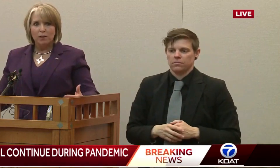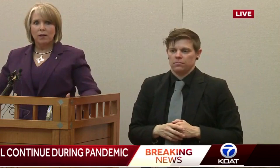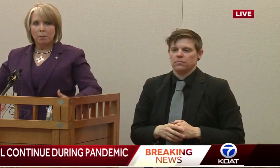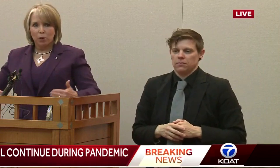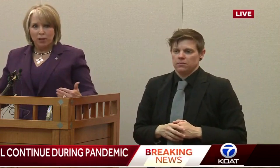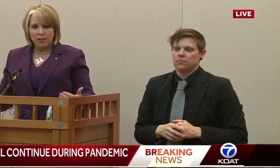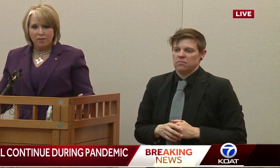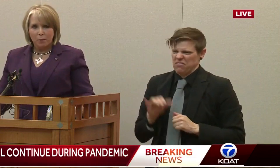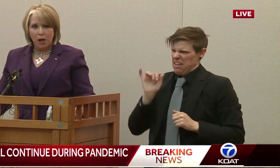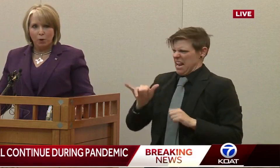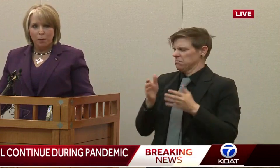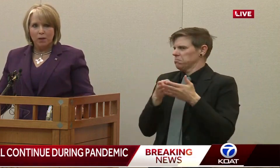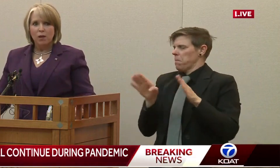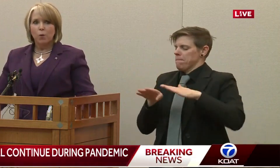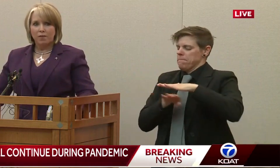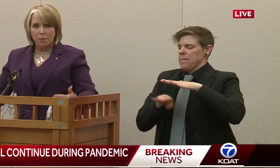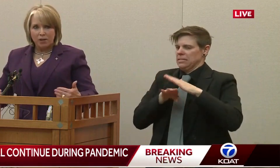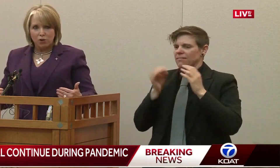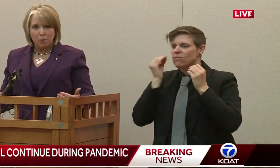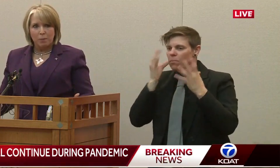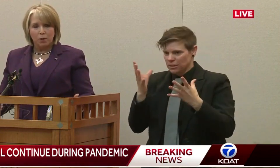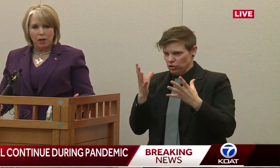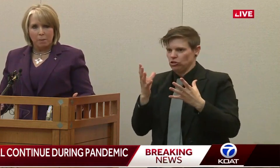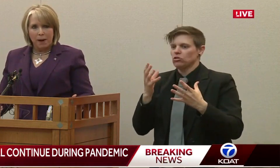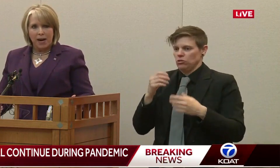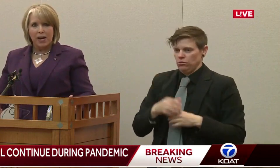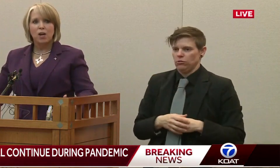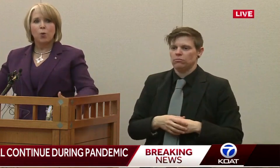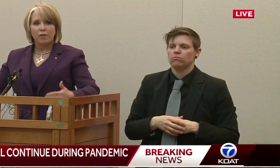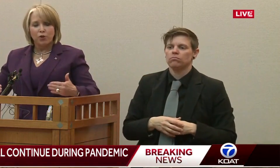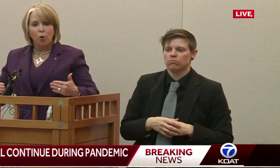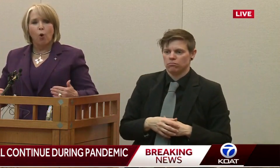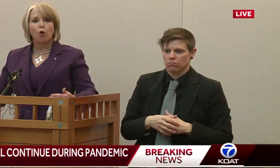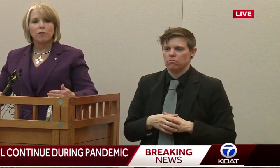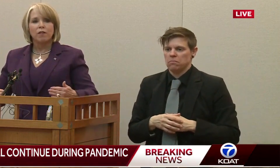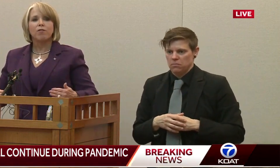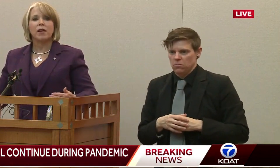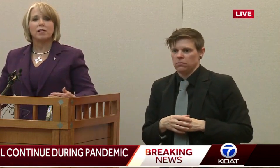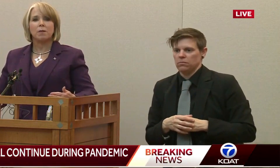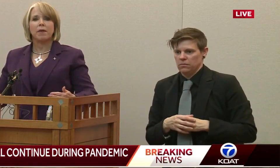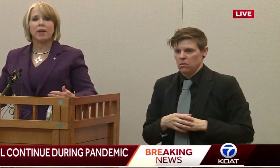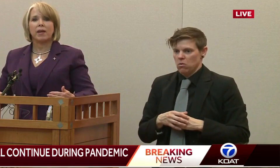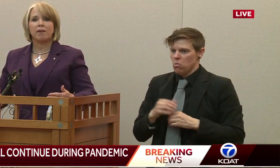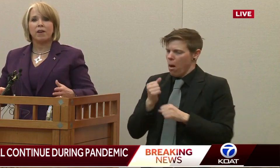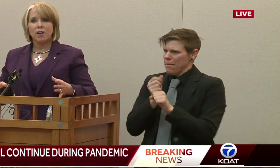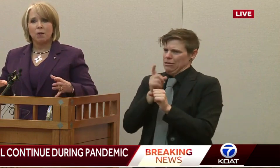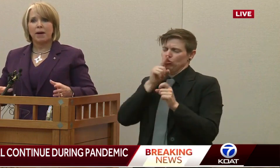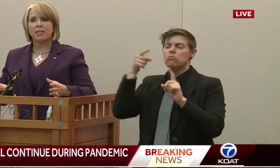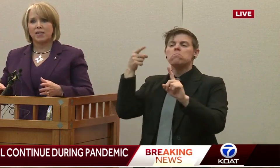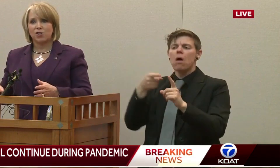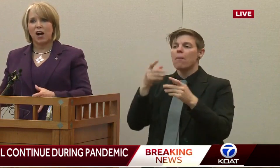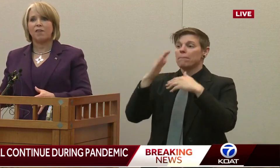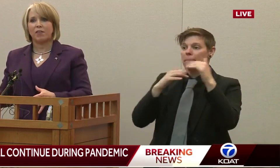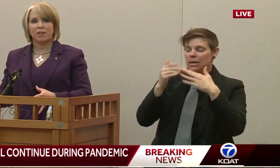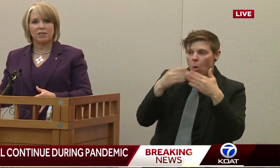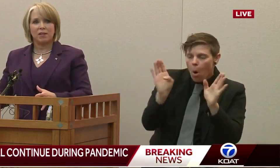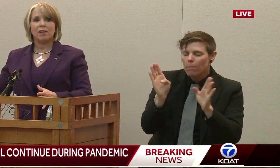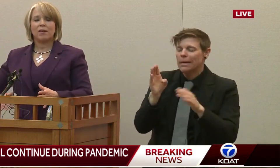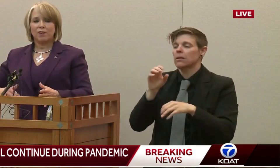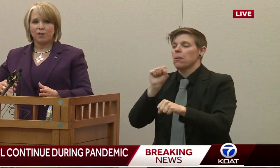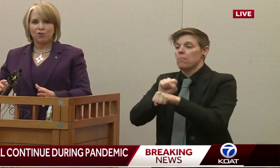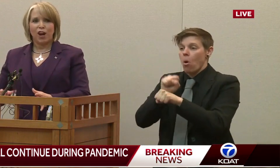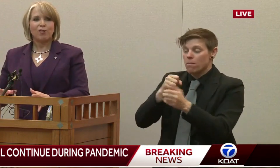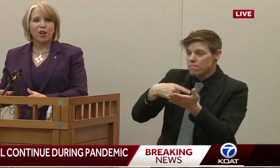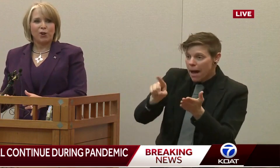have to grow it. Buildings have to be open. We have to make sure that people can get paid. We have to do all of the things that give New Mexicans confidence.